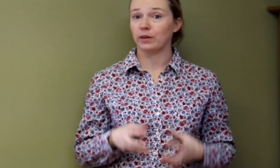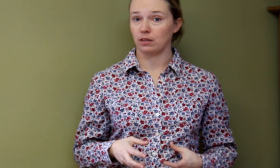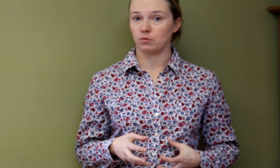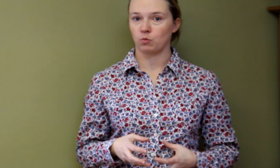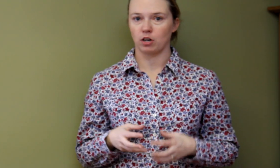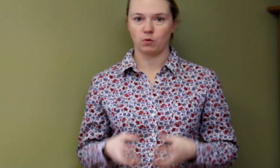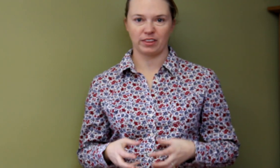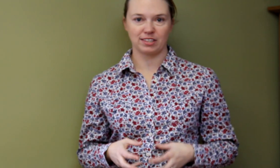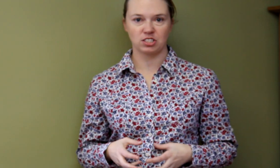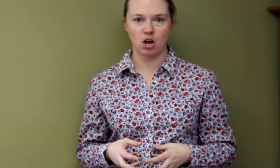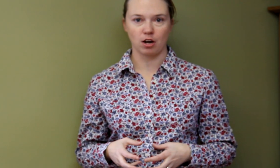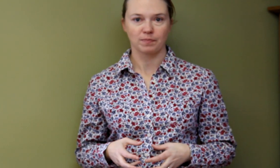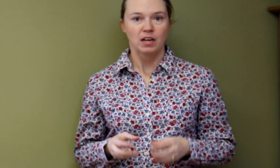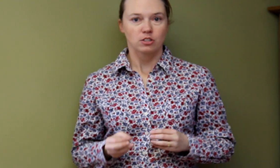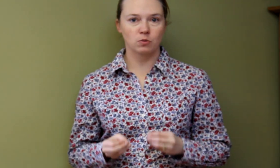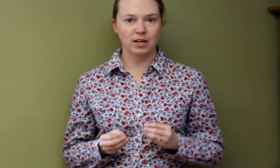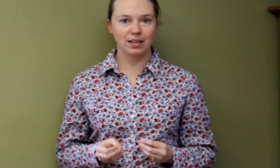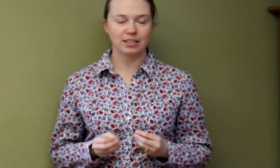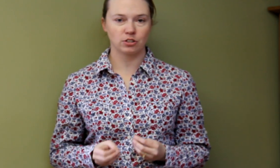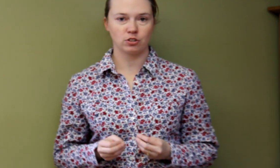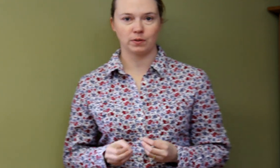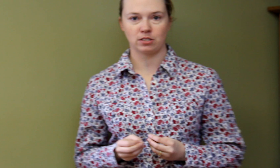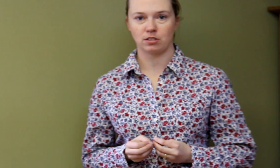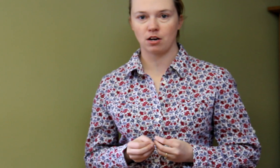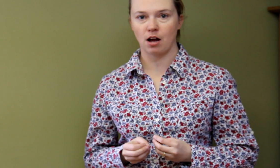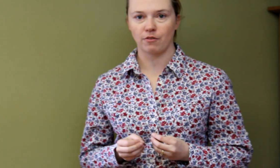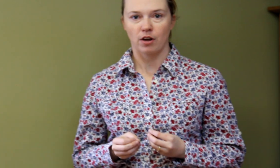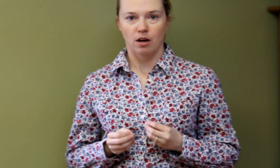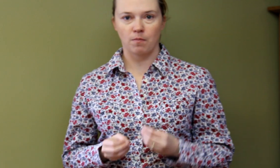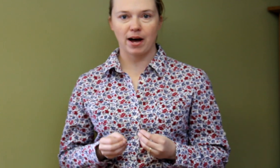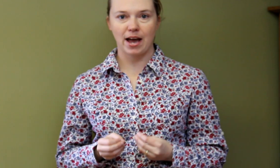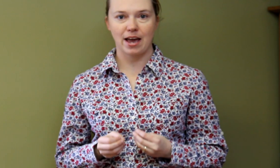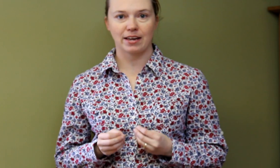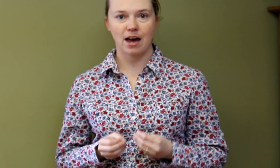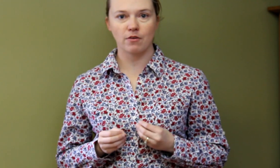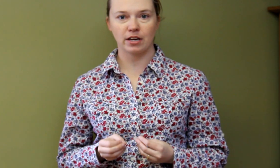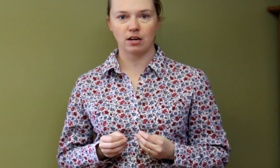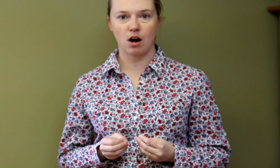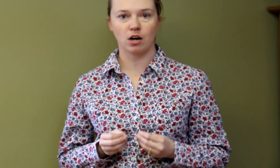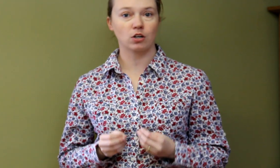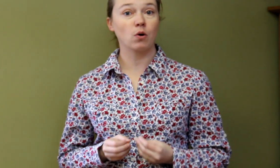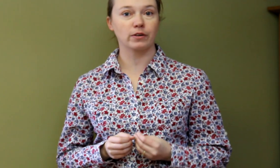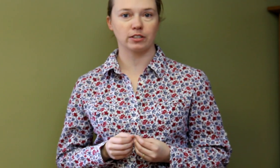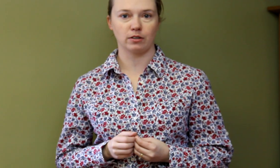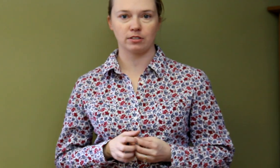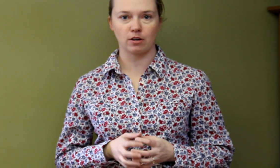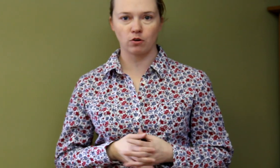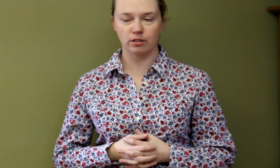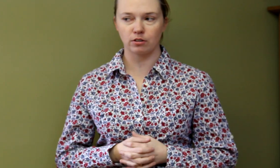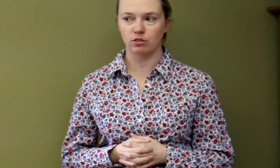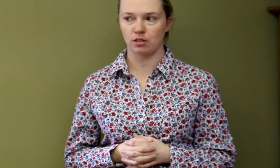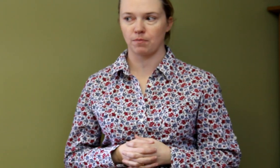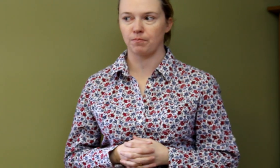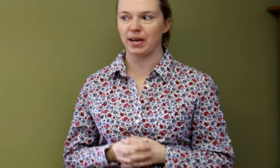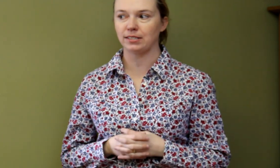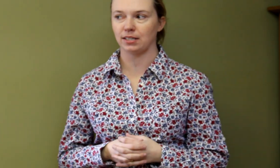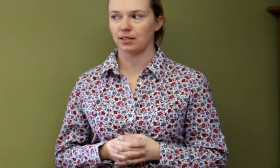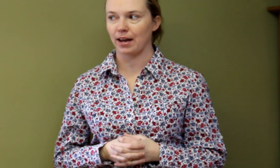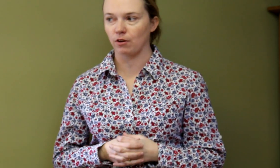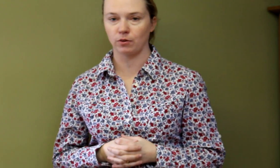rhythms work with the song. So what I like to do is start off by counting our quarter notes. Now quarter notes are the basic count